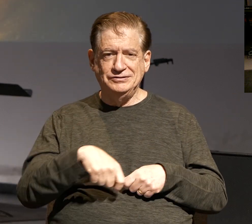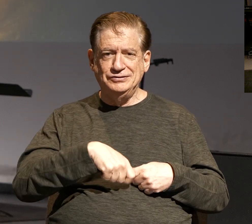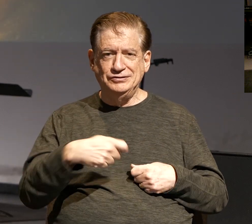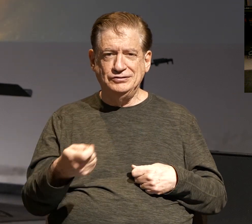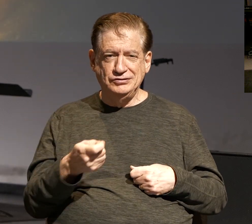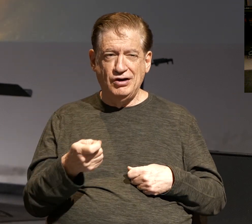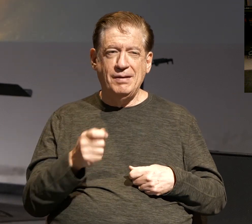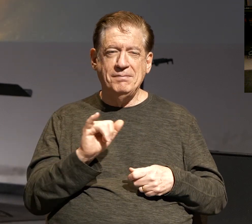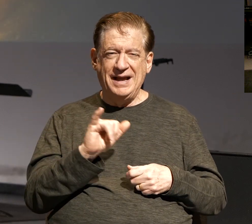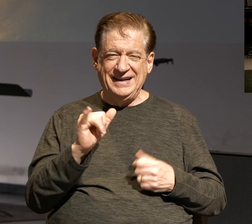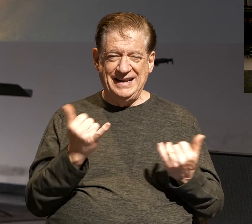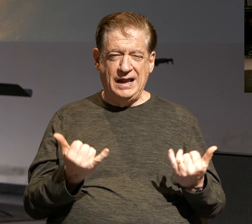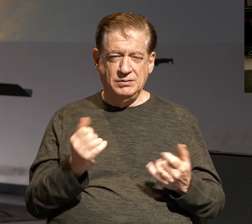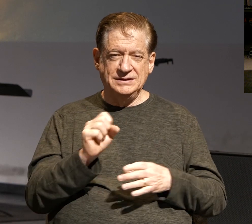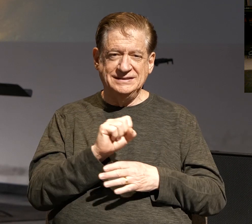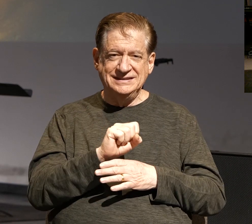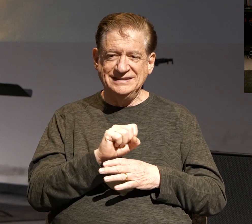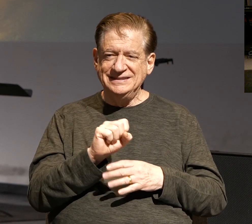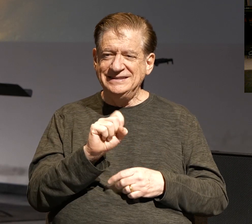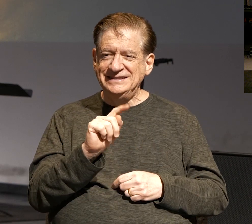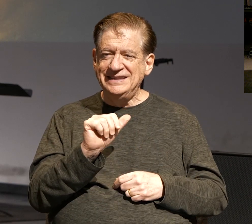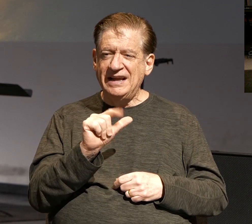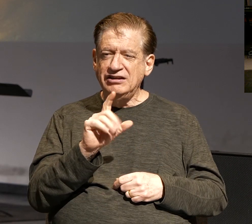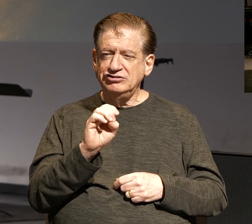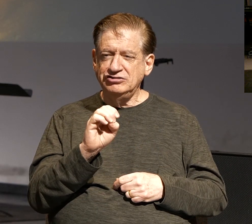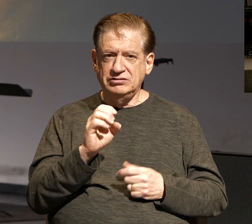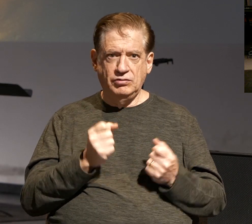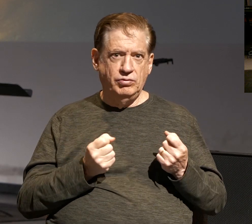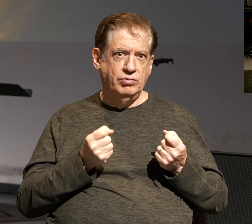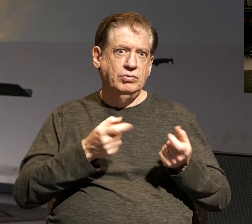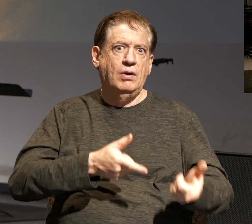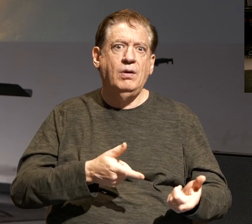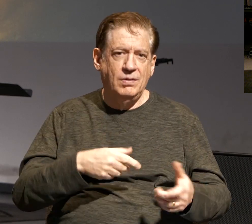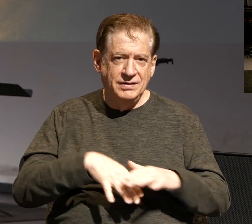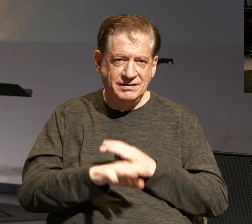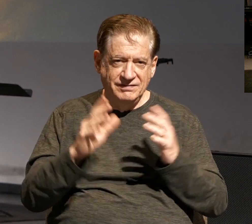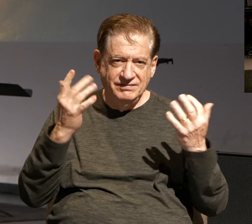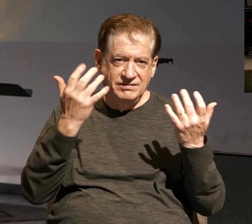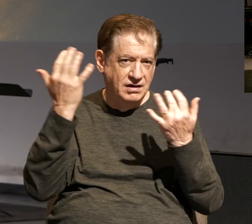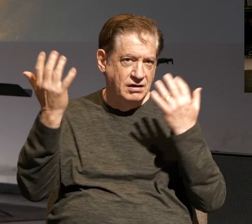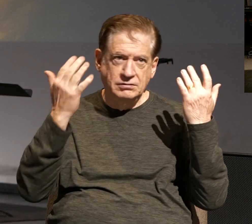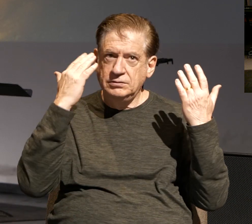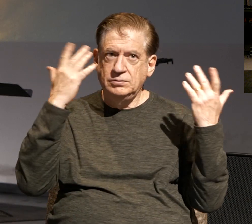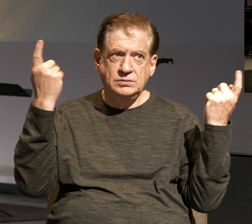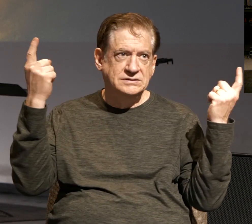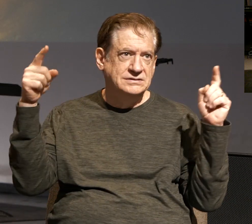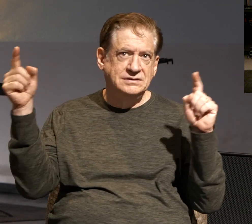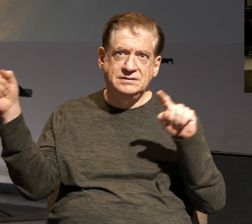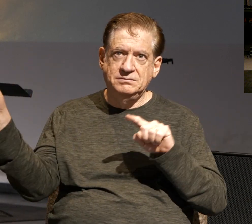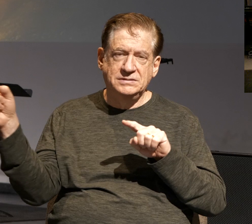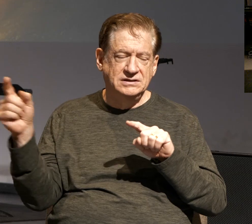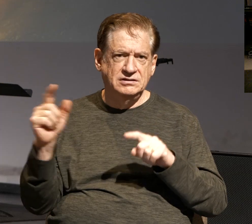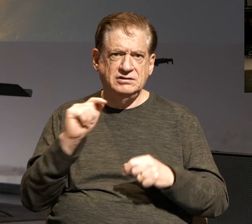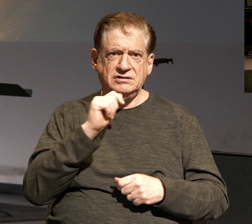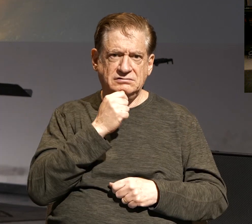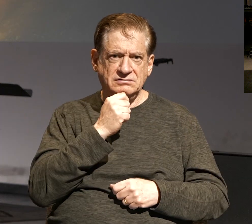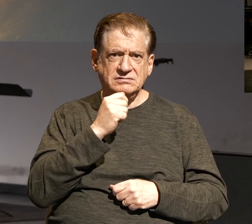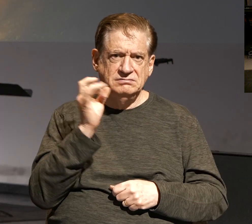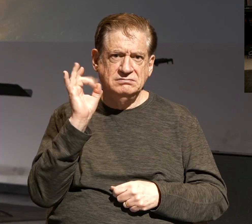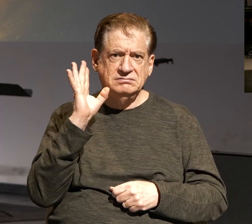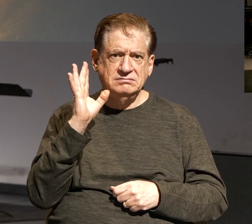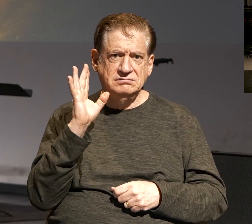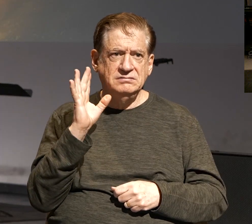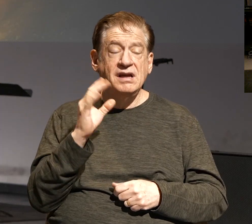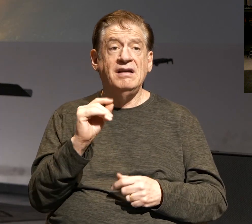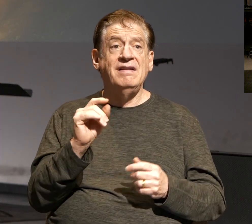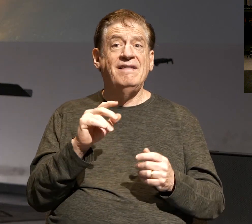they're kind of in the phase right now where they're getting thrown in the fire and they don't know what's going on because it just hurts. They're in